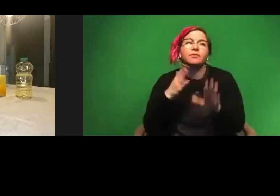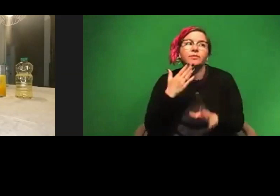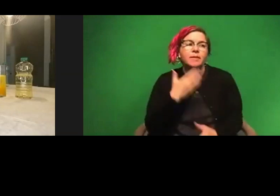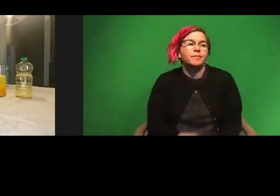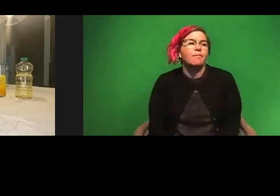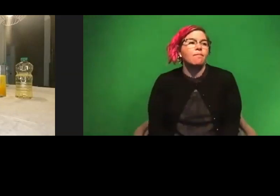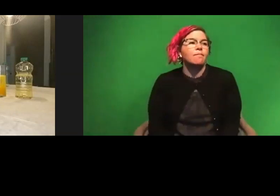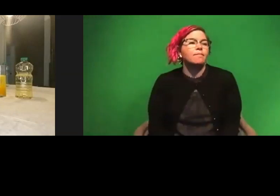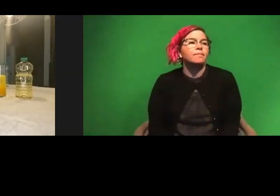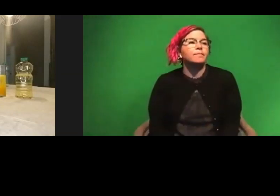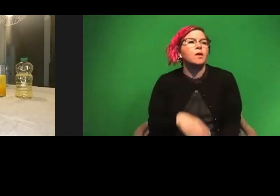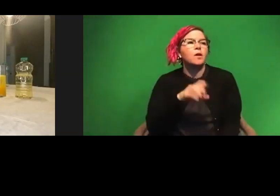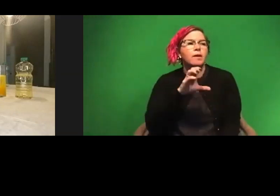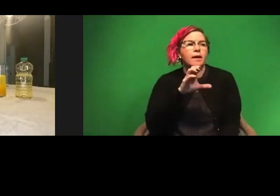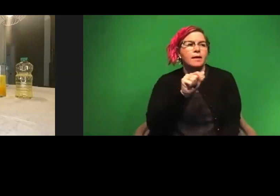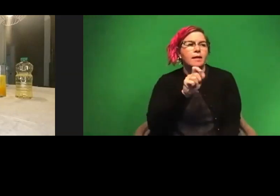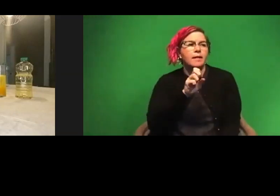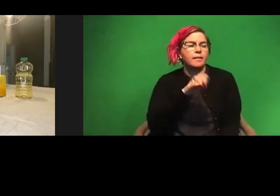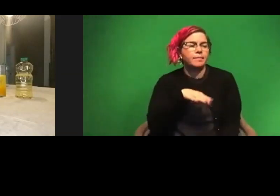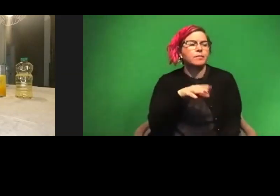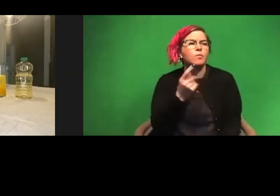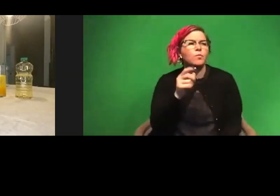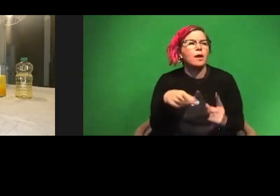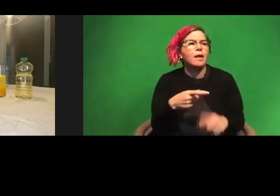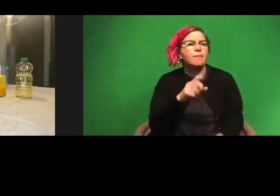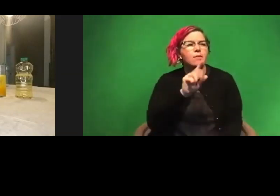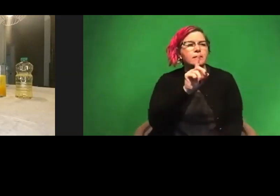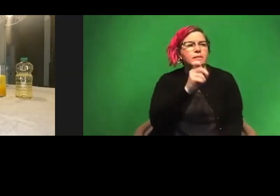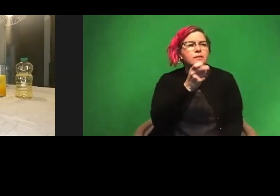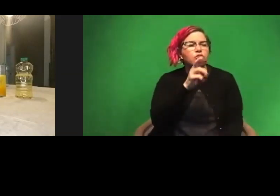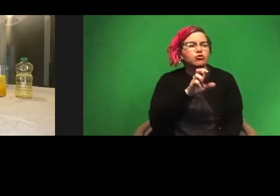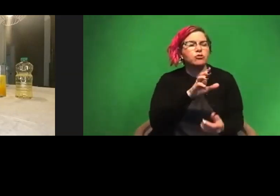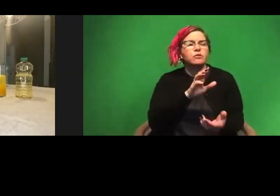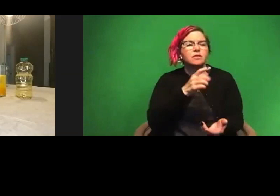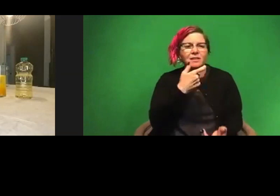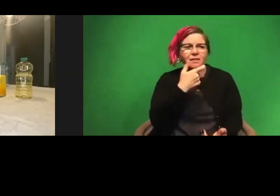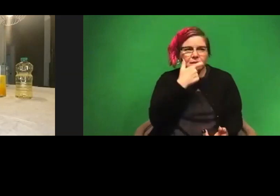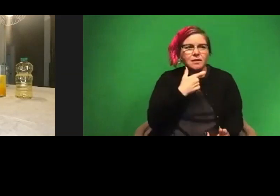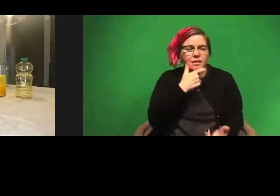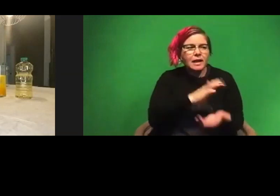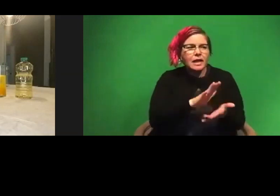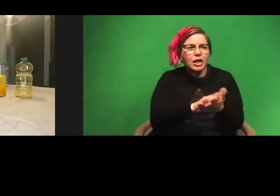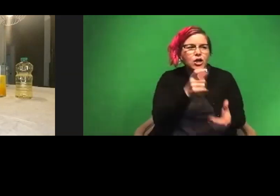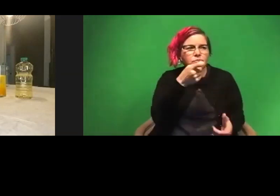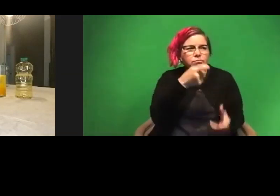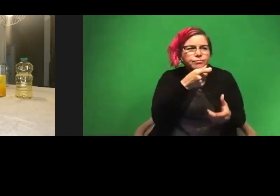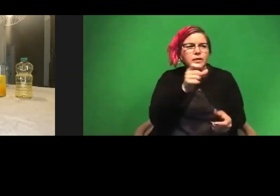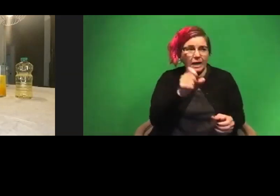Kayla would like to know, about denture cleaner tablets? Could you use that, uh, to put into your lava lamp experiment?